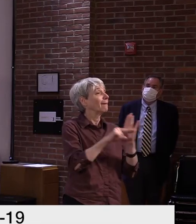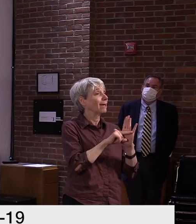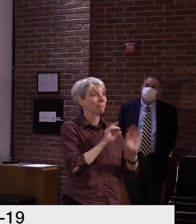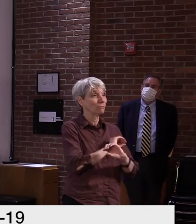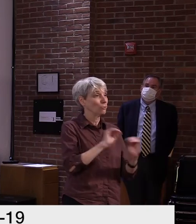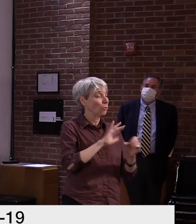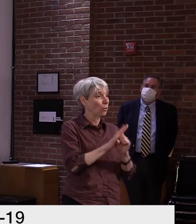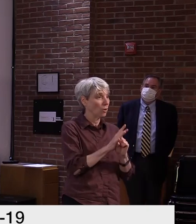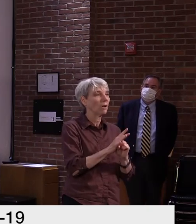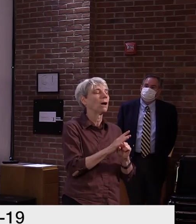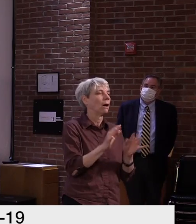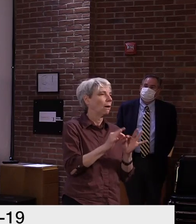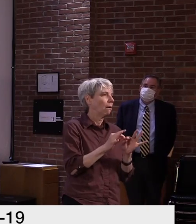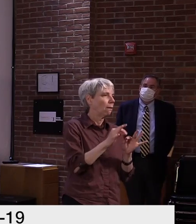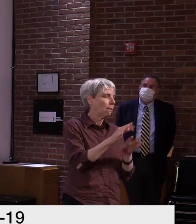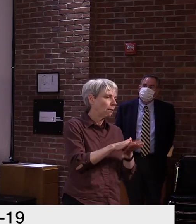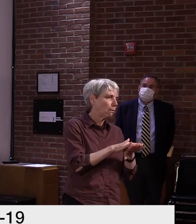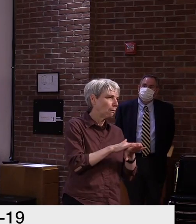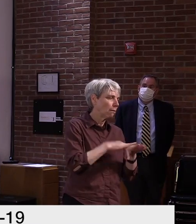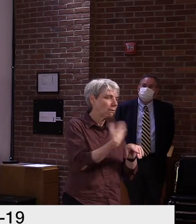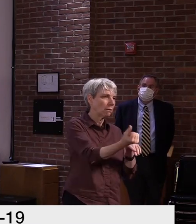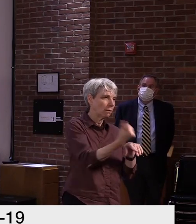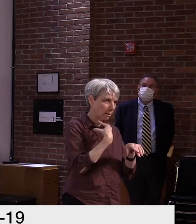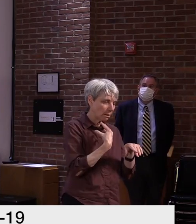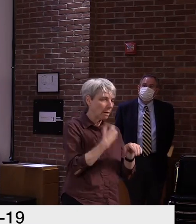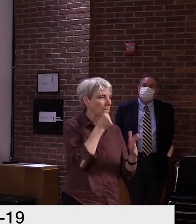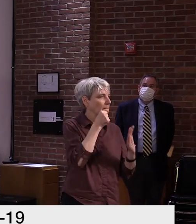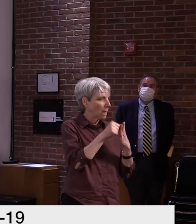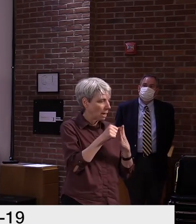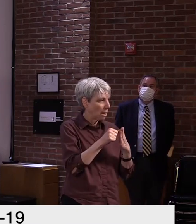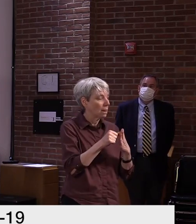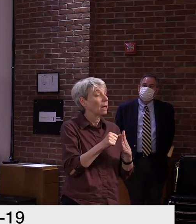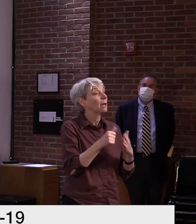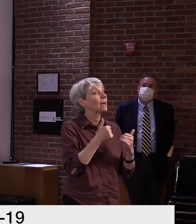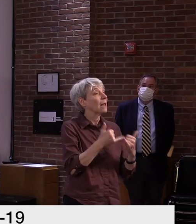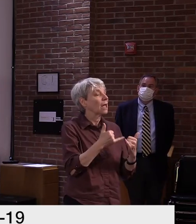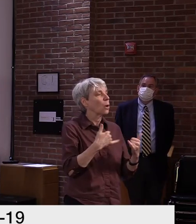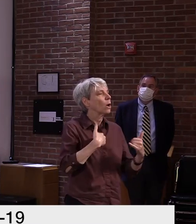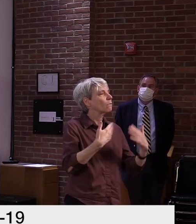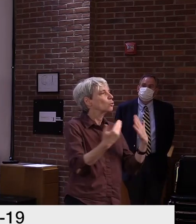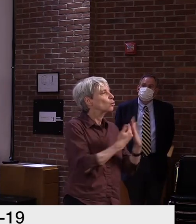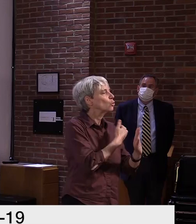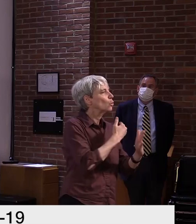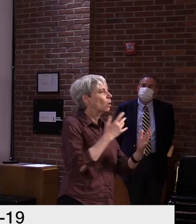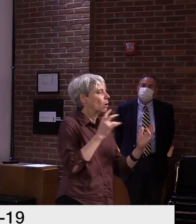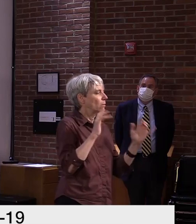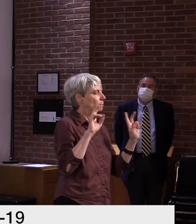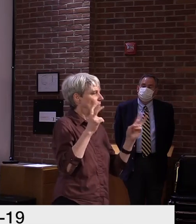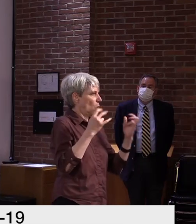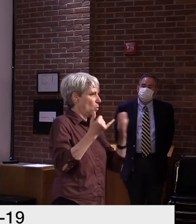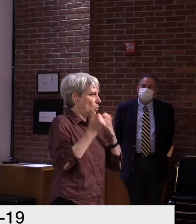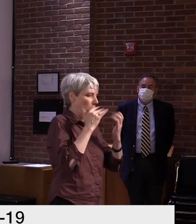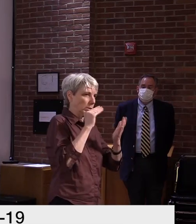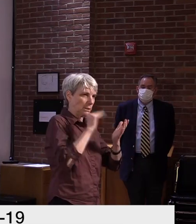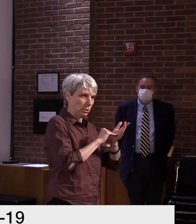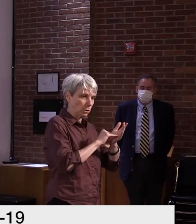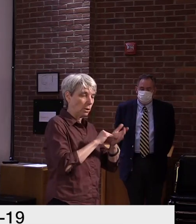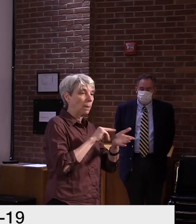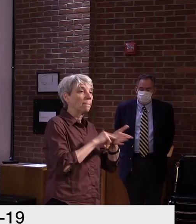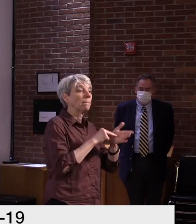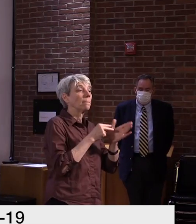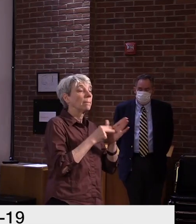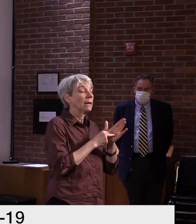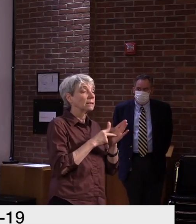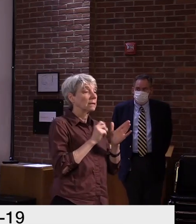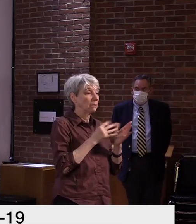uh, with a totally, um, redone call center, so that not only will the person's negative